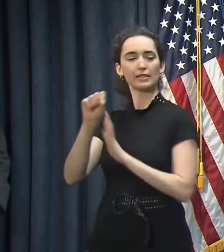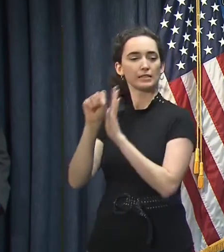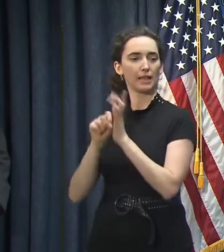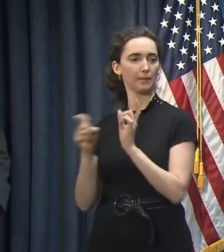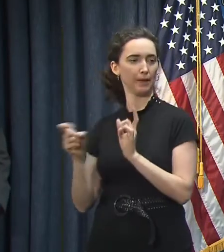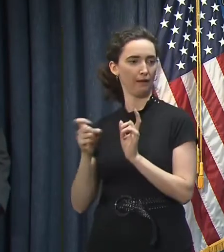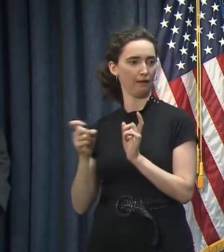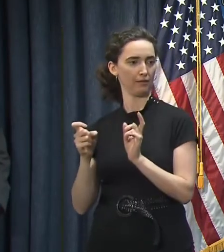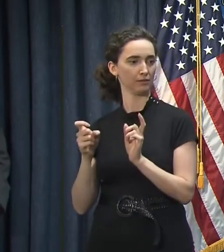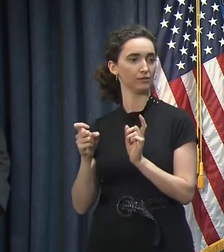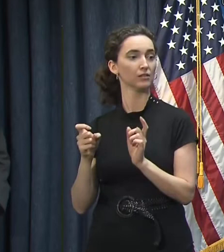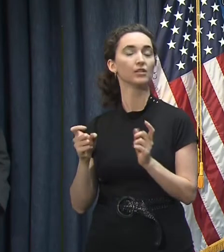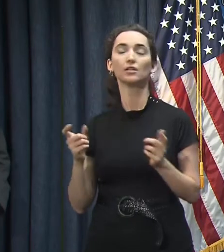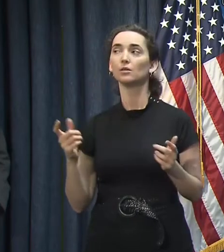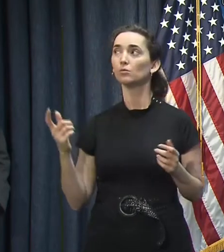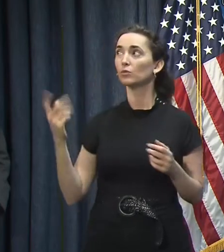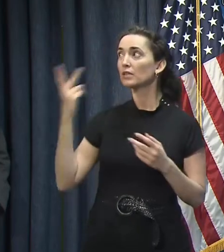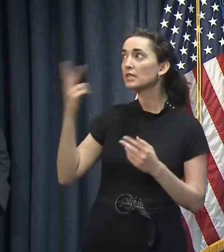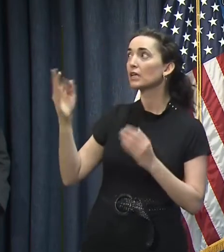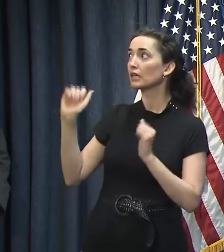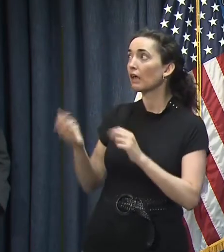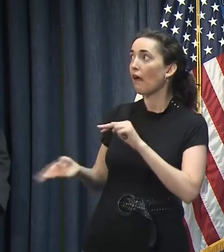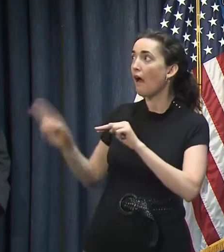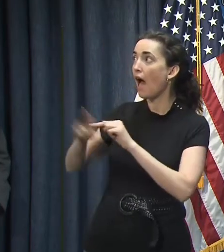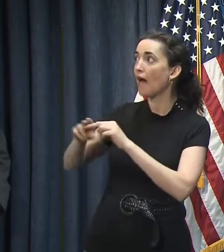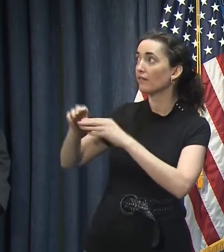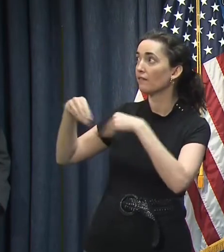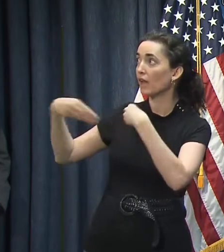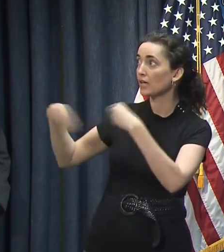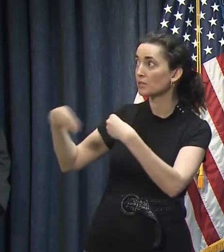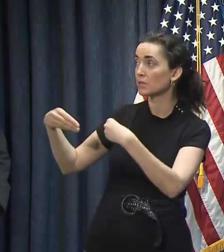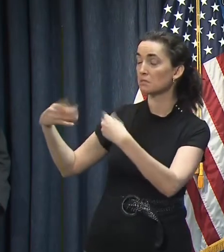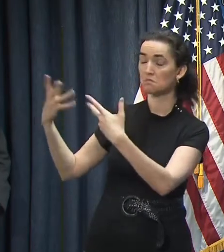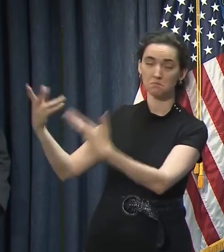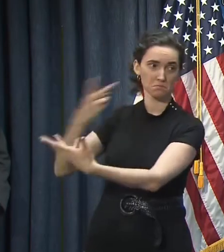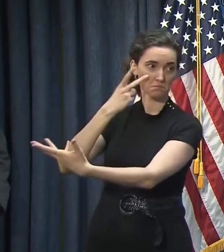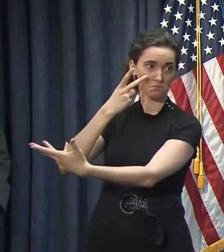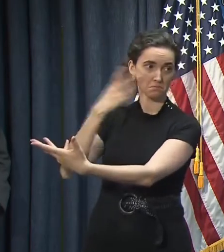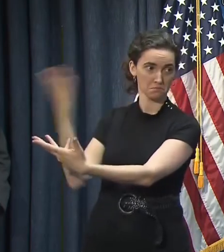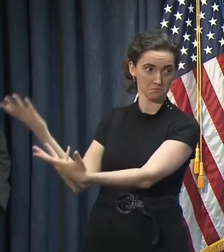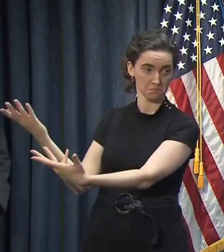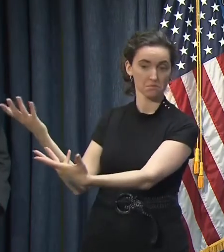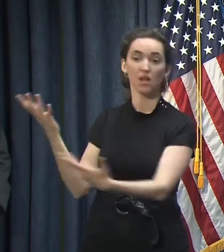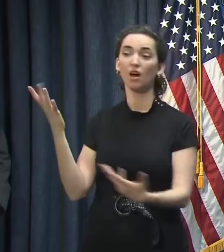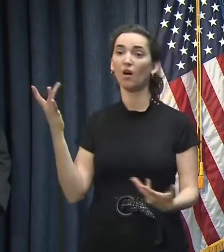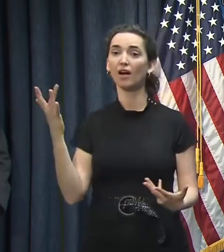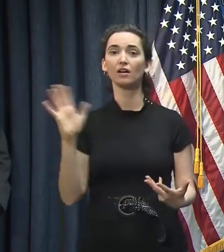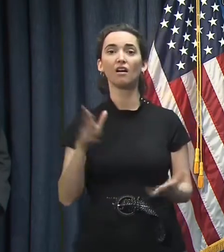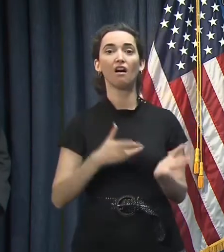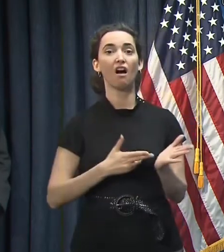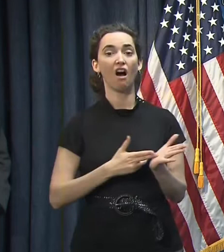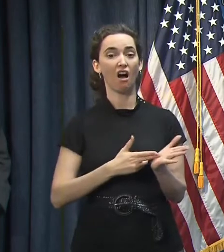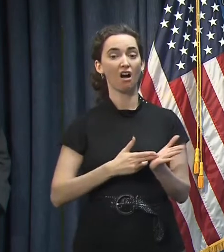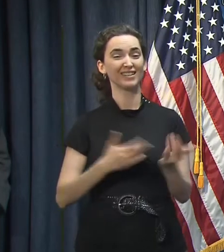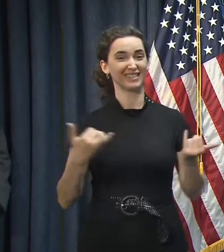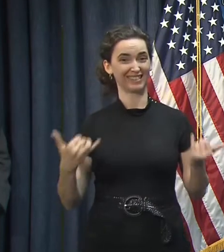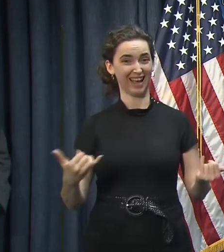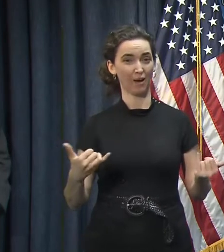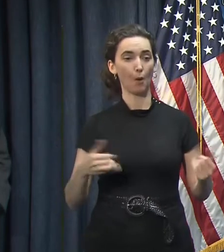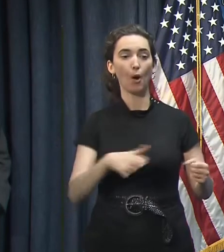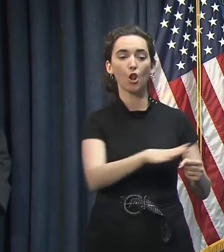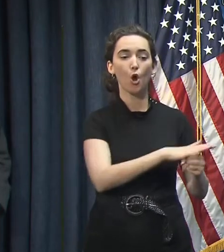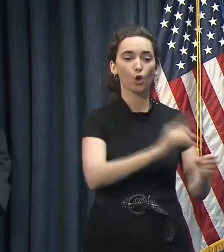looking to see if there's additional flexibility granted. Because right now, quite honestly, local government